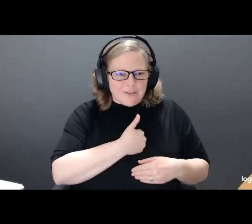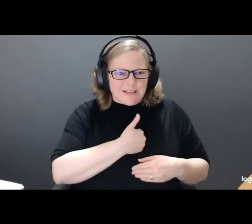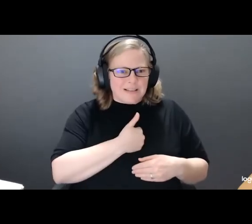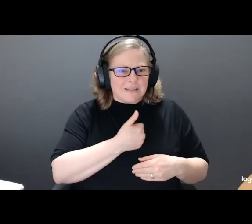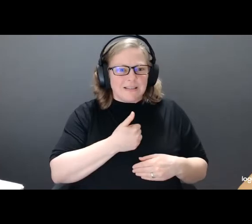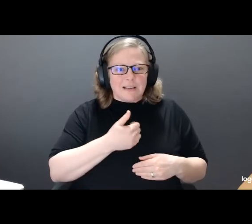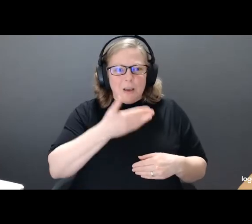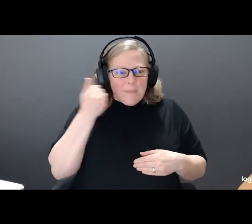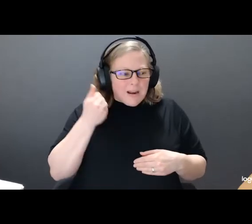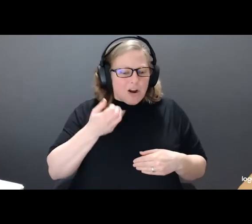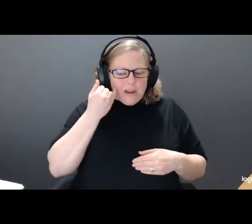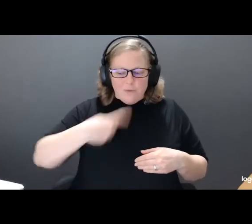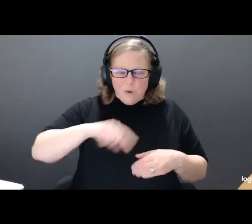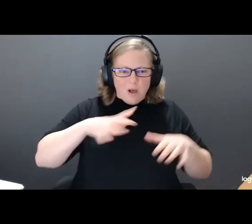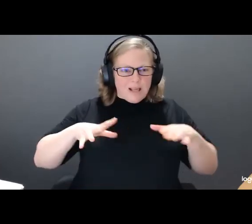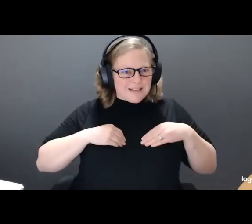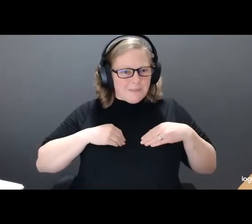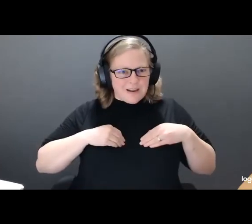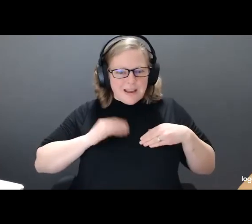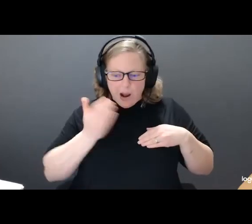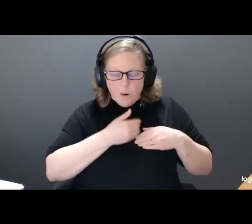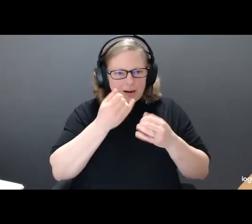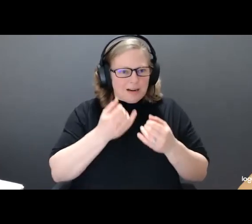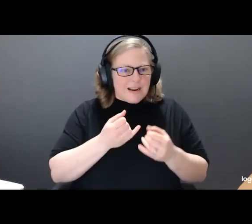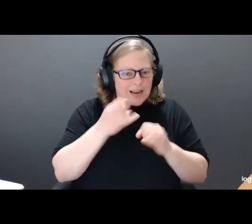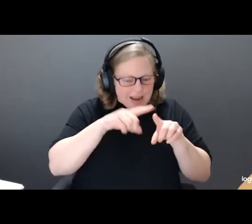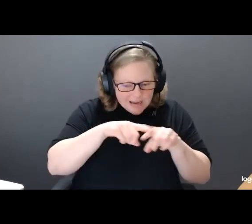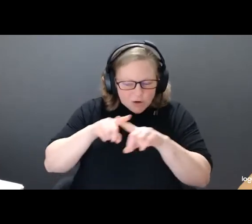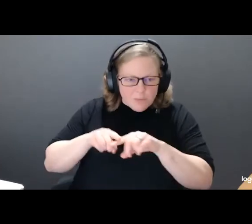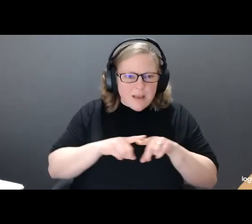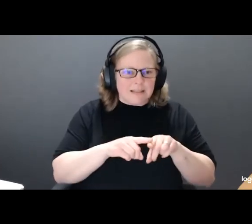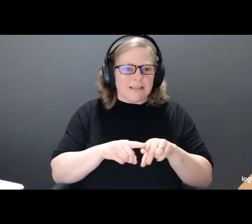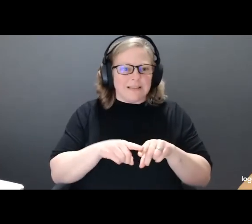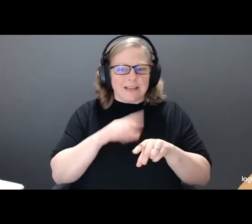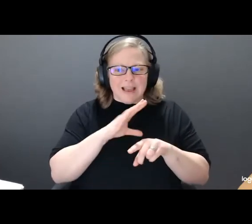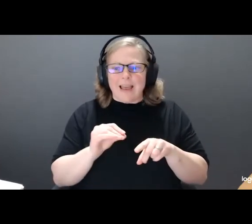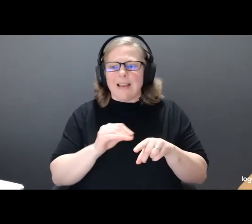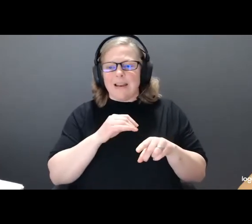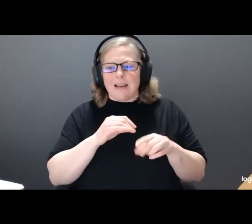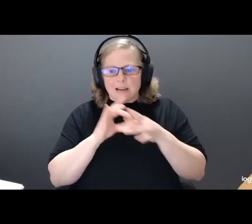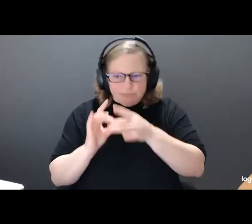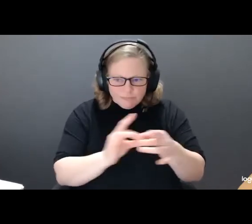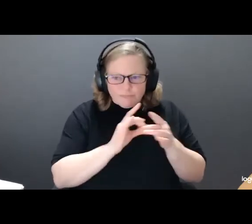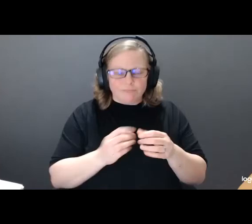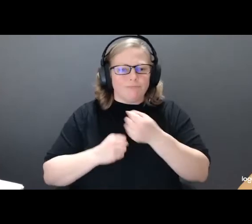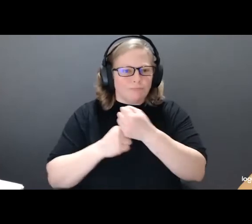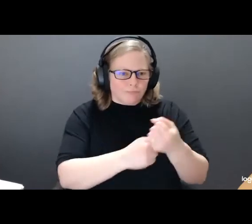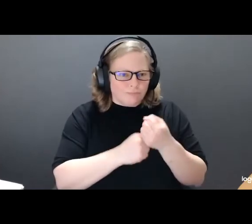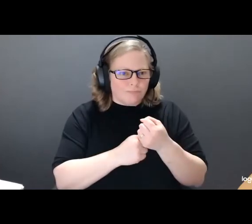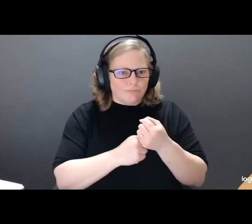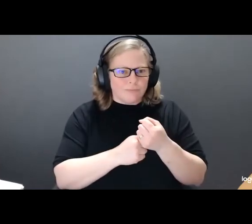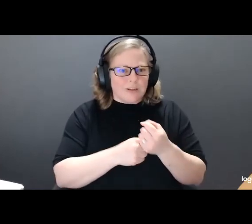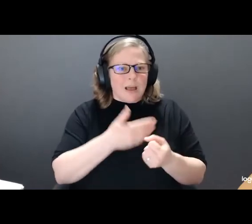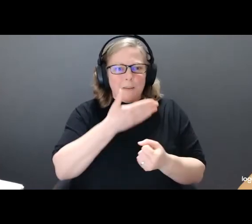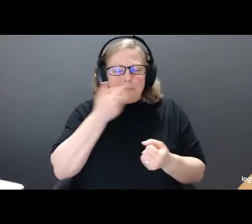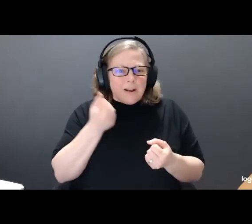If we valued our vulnerabilities as much as we value our strengths? Wouldn't it be better if we could all stop pretending